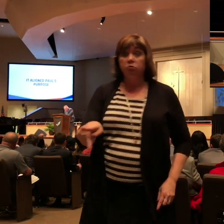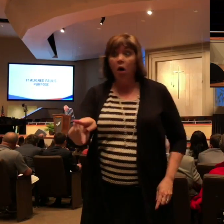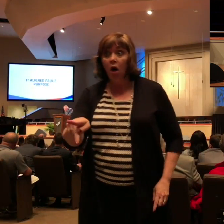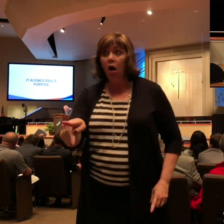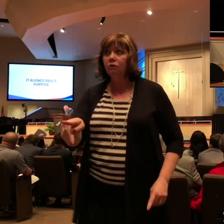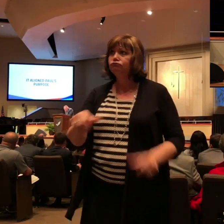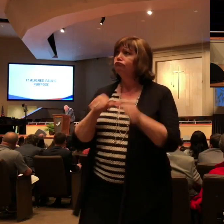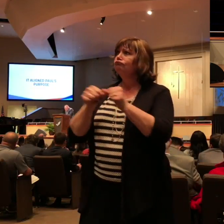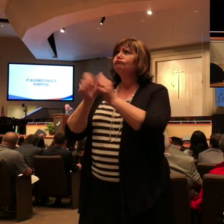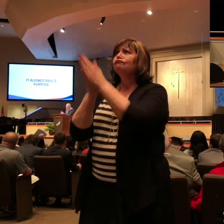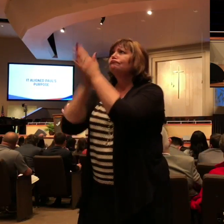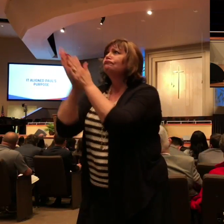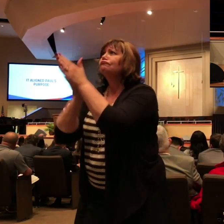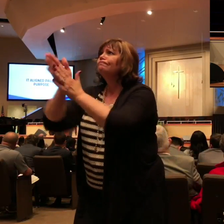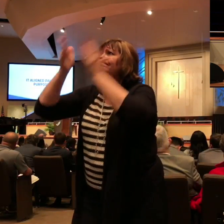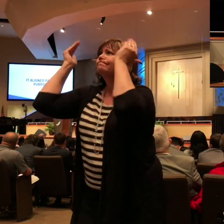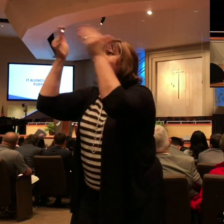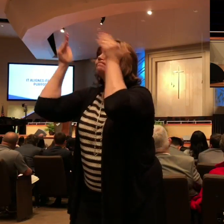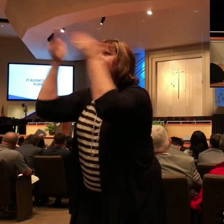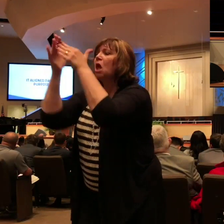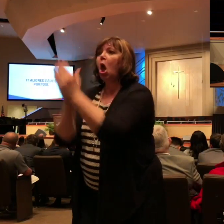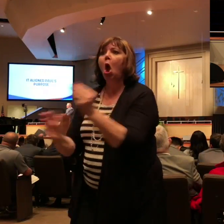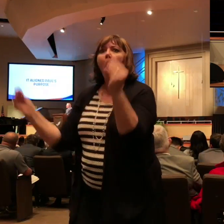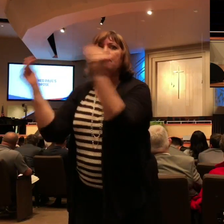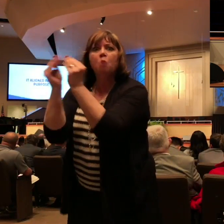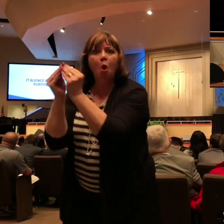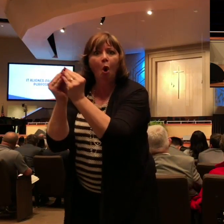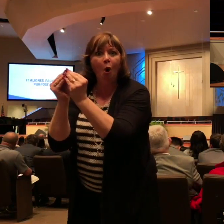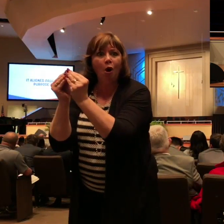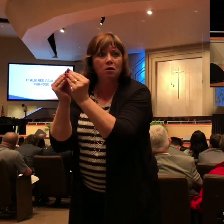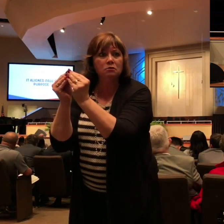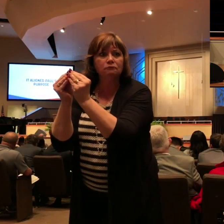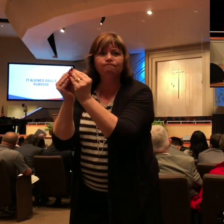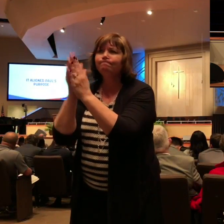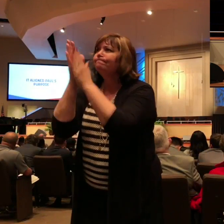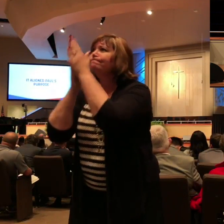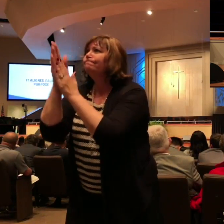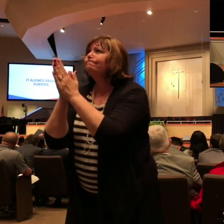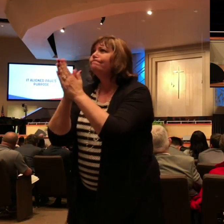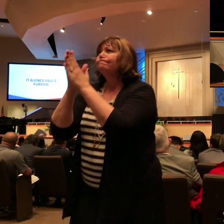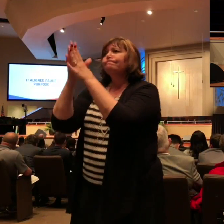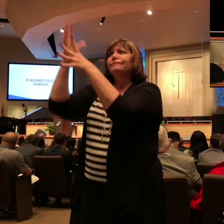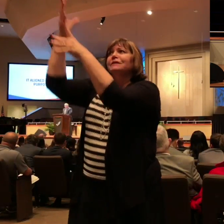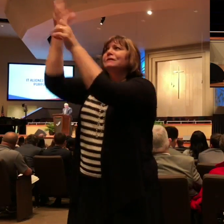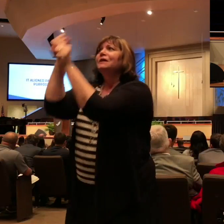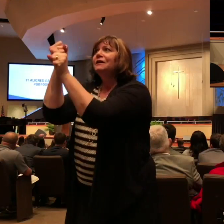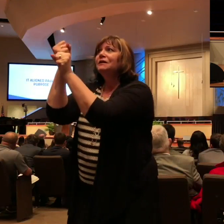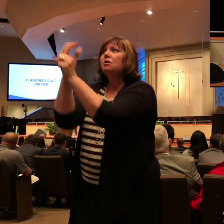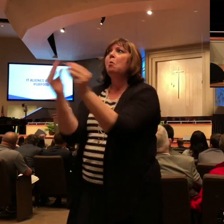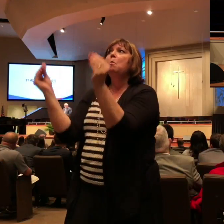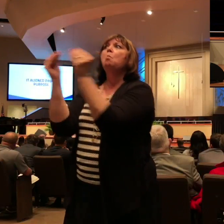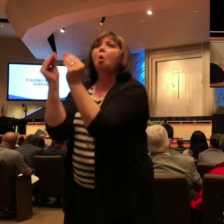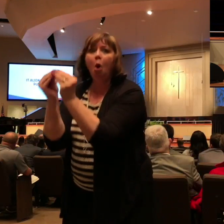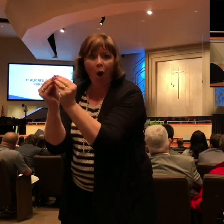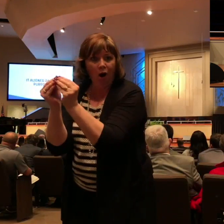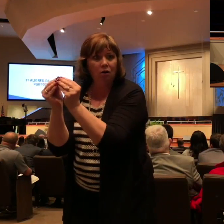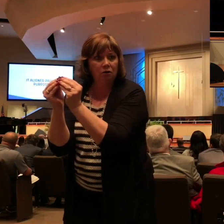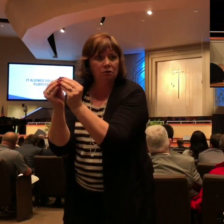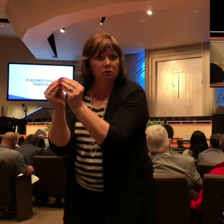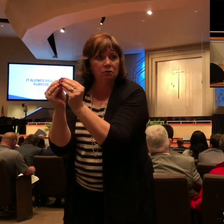that he faced he still had his held his head high regarding the Lord Jesus Christ and the gospel message it was Paul that